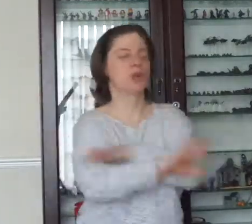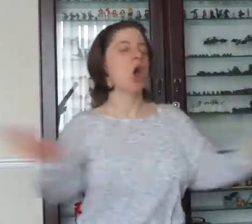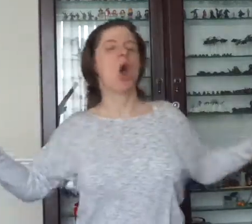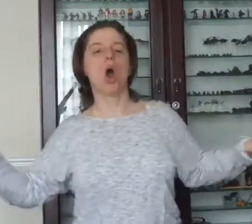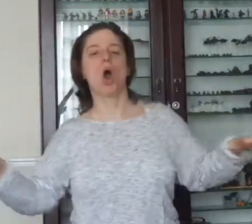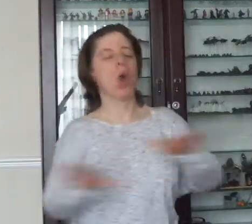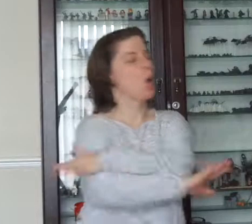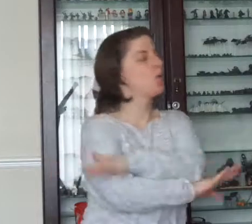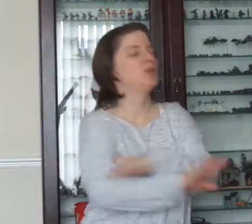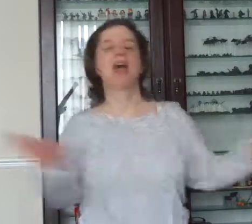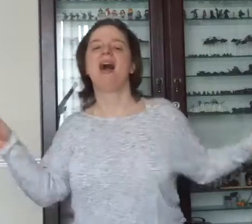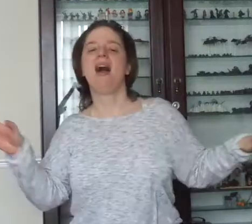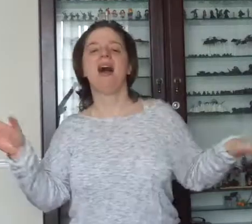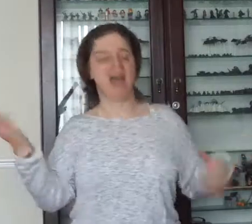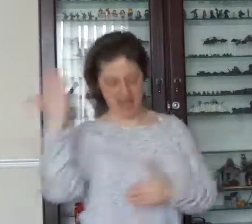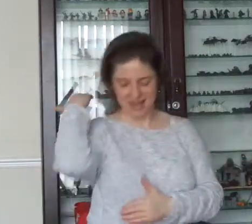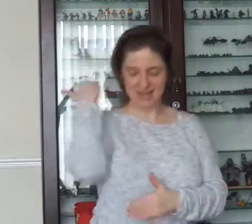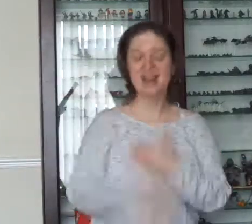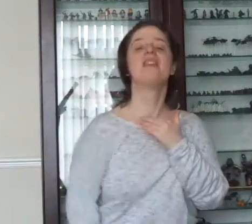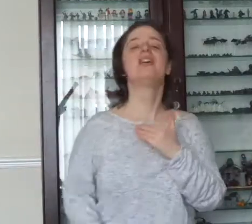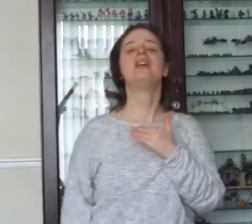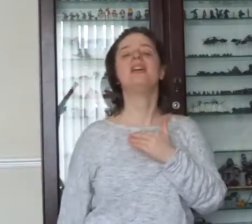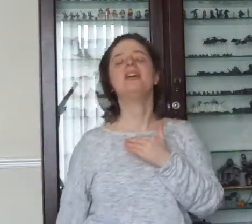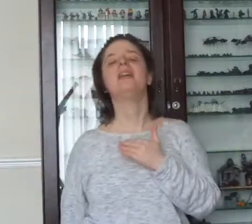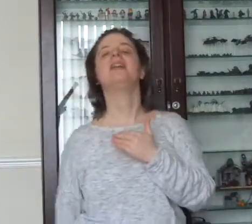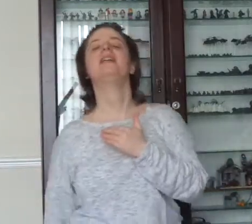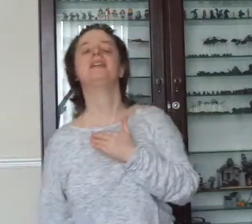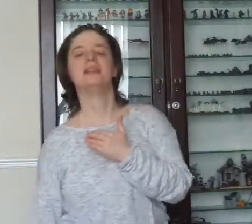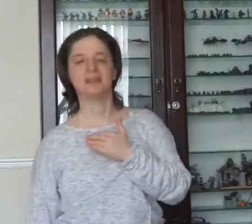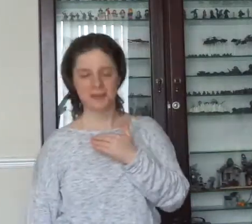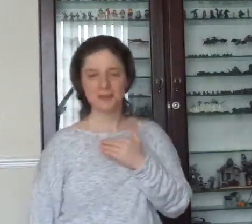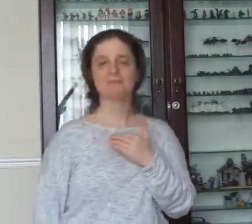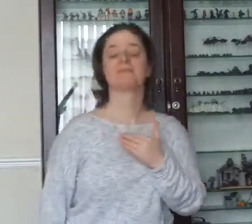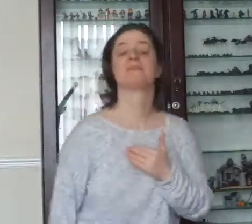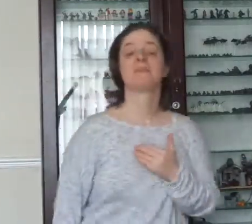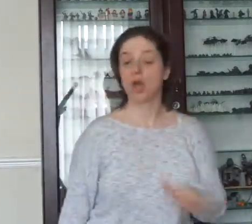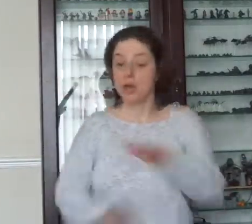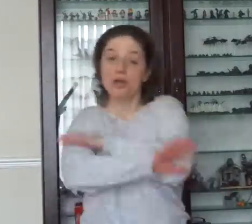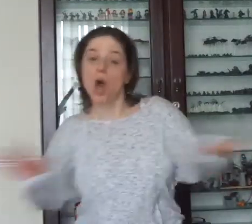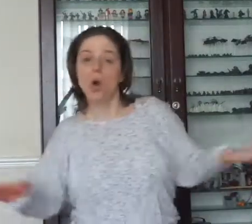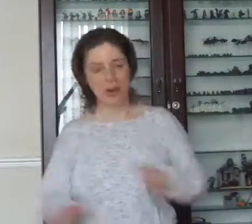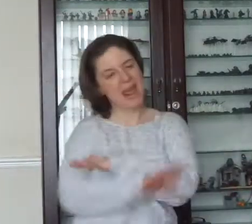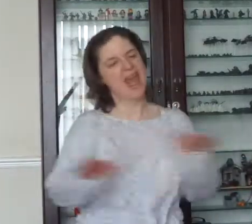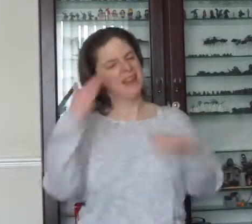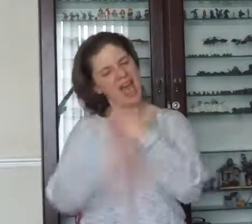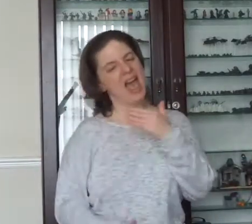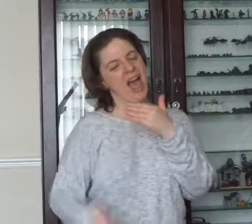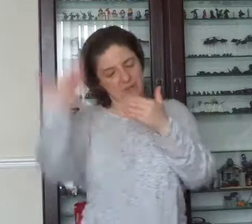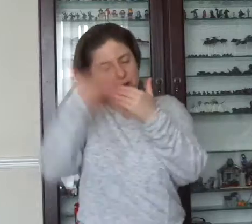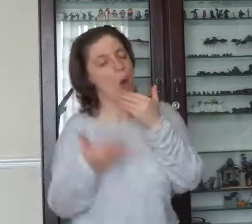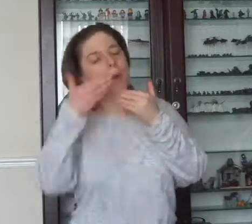no game ever. No, nay, never, no